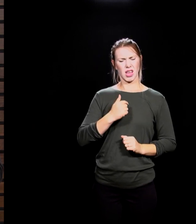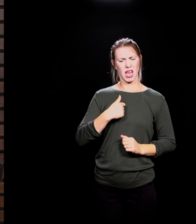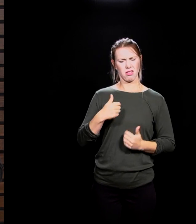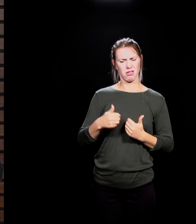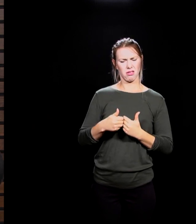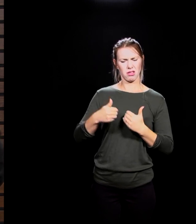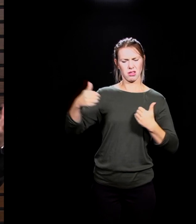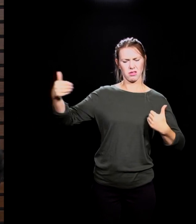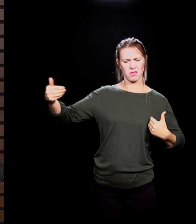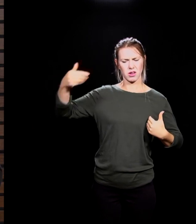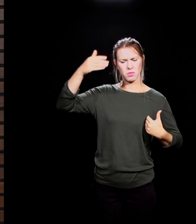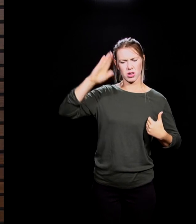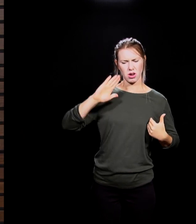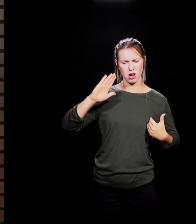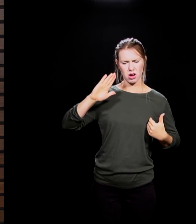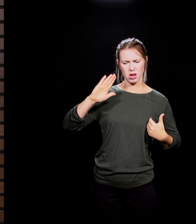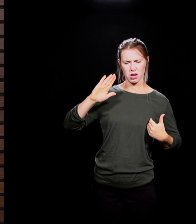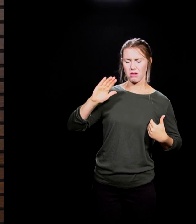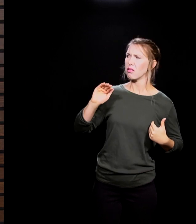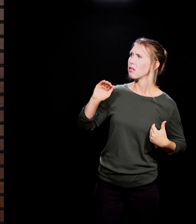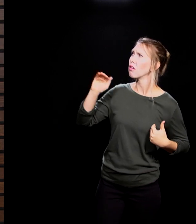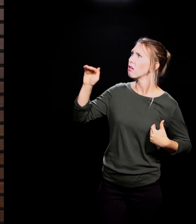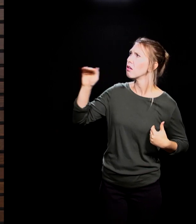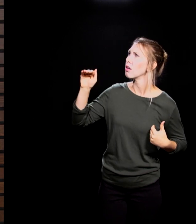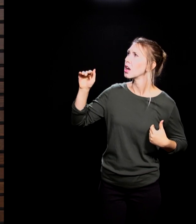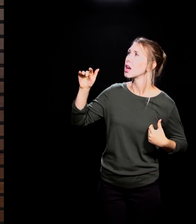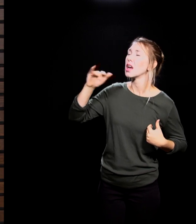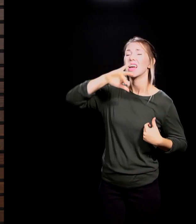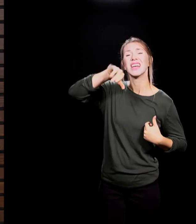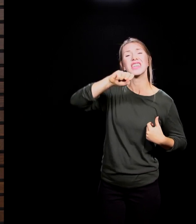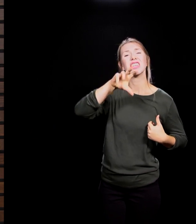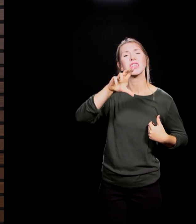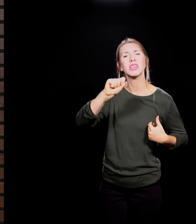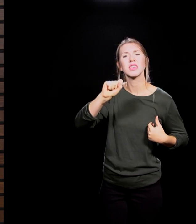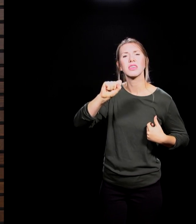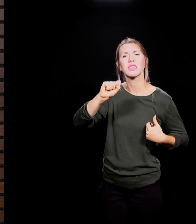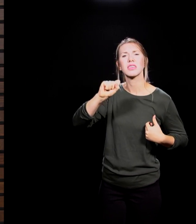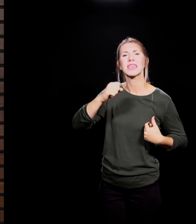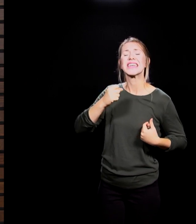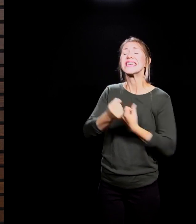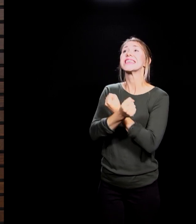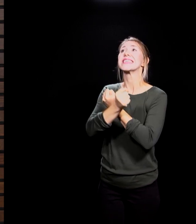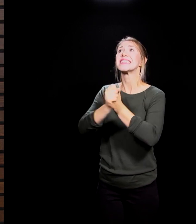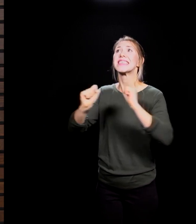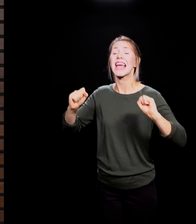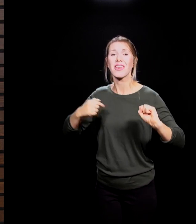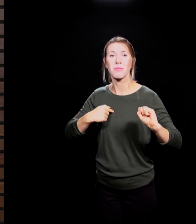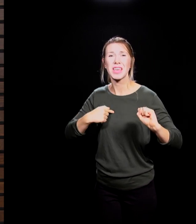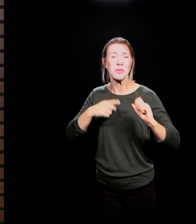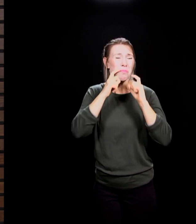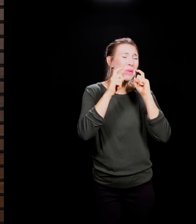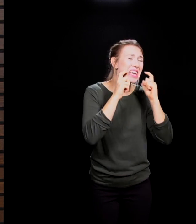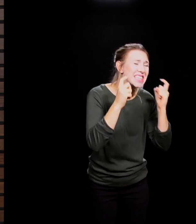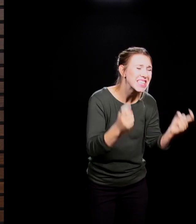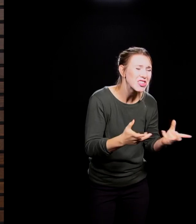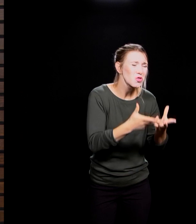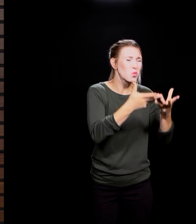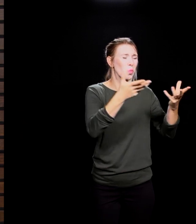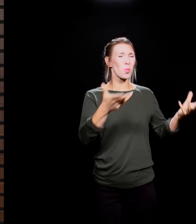did you ask God to save you? Did you call upon the name of Jesus to save you from your sin? If you don't know if that's happened for you yet,